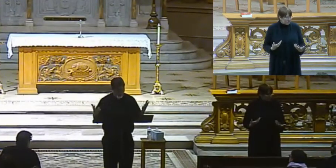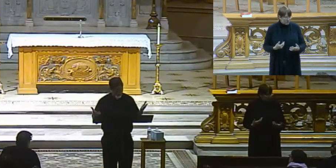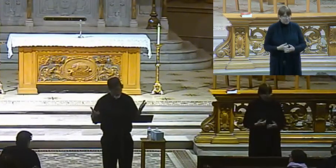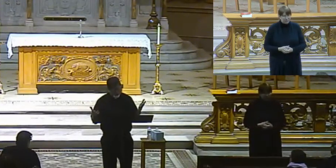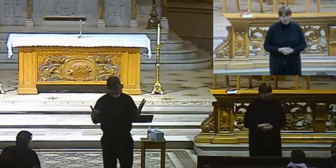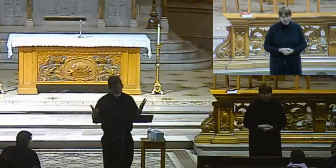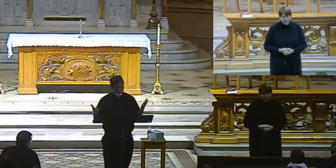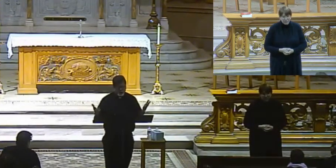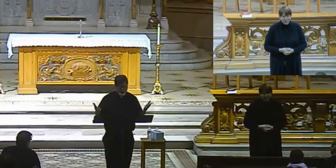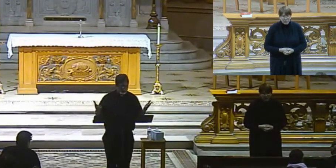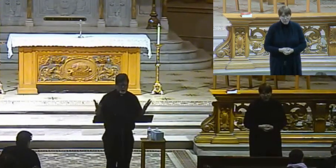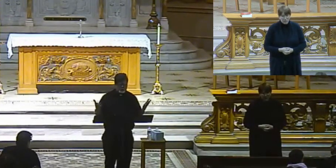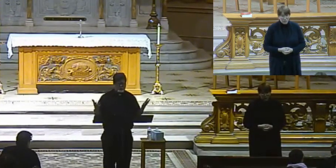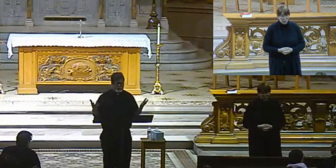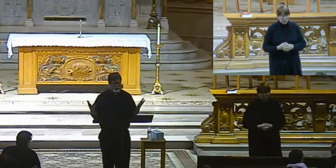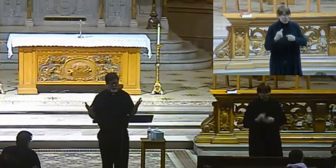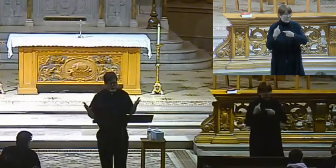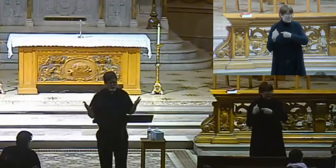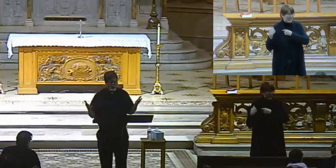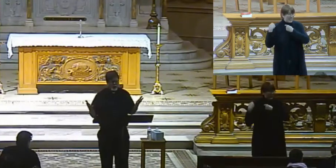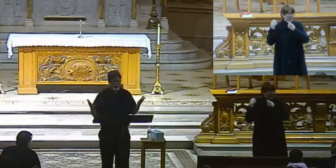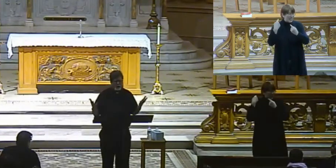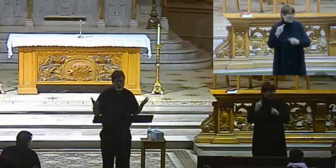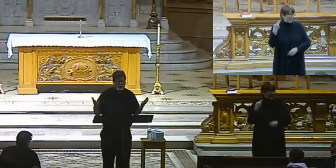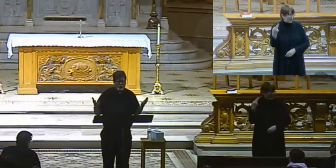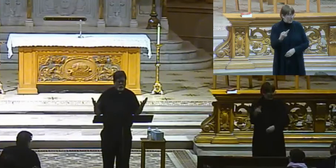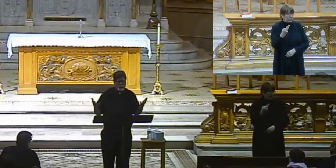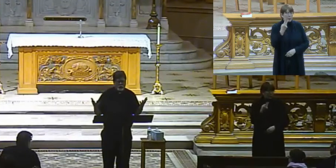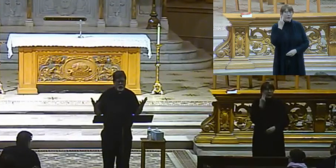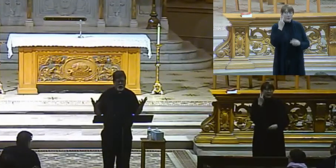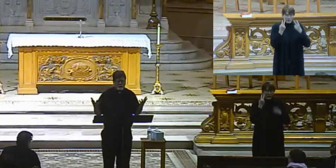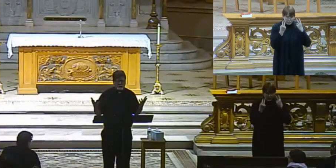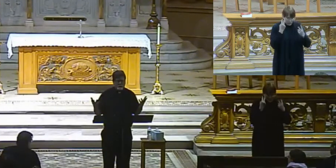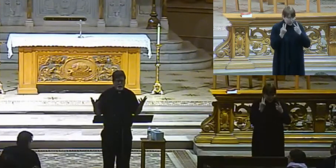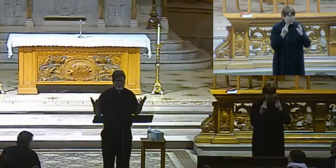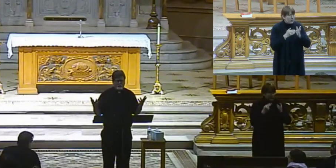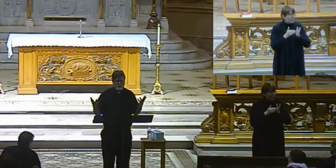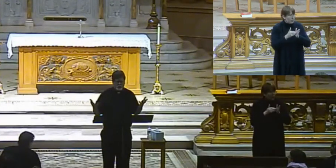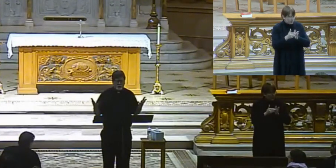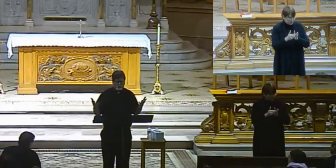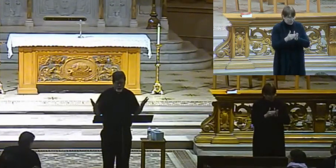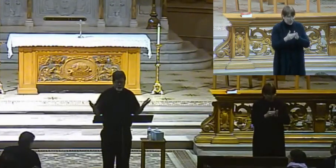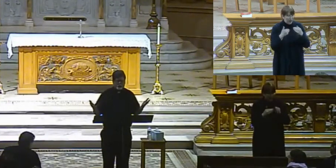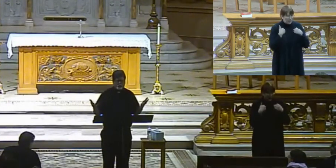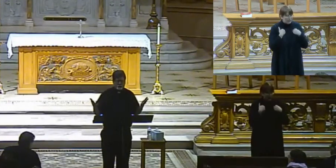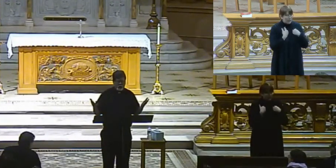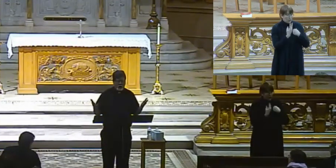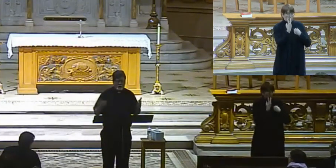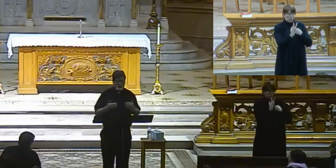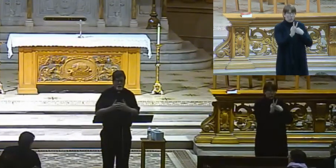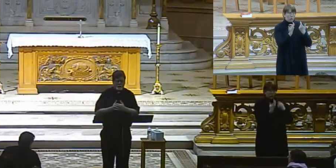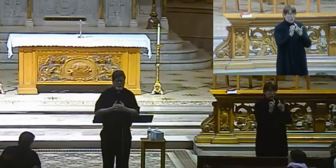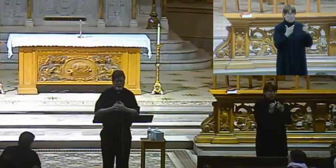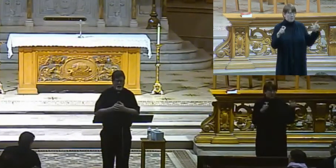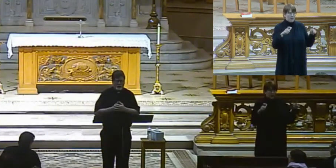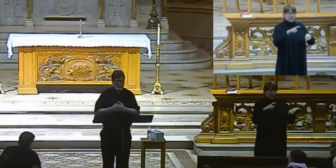Where have we seen this throughout history, all right? There are really, well, two major, we're in the middle of another one,